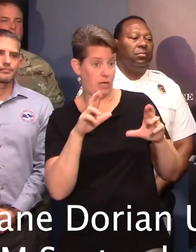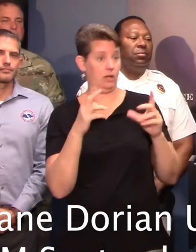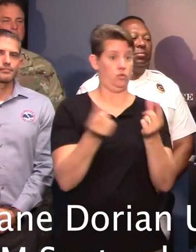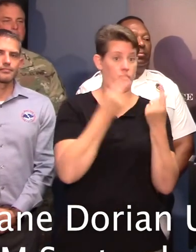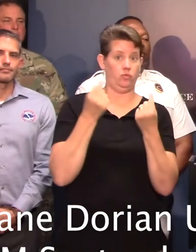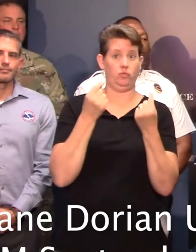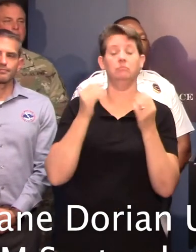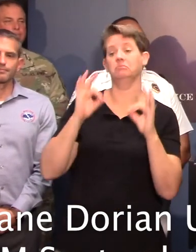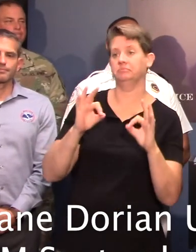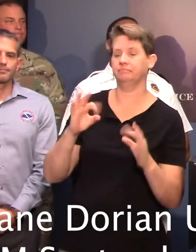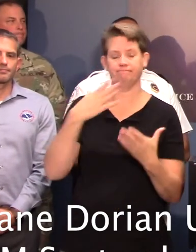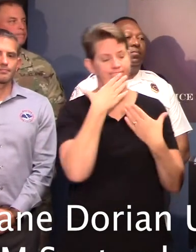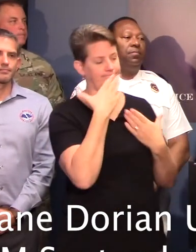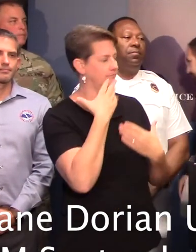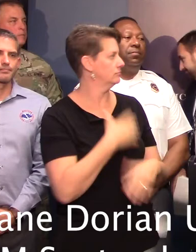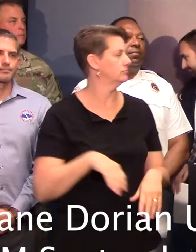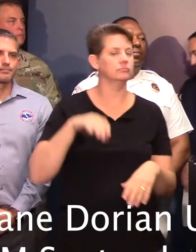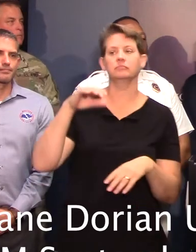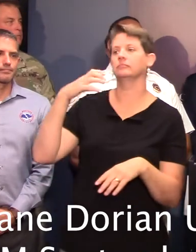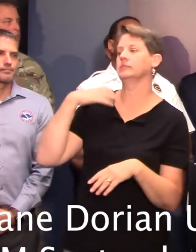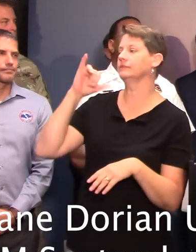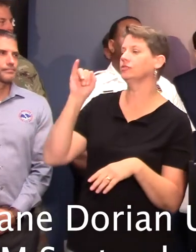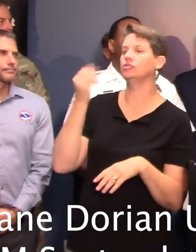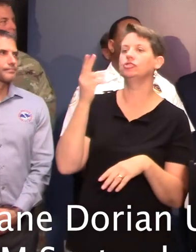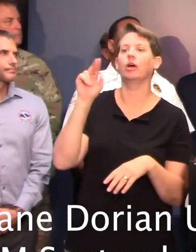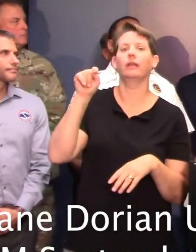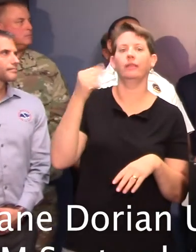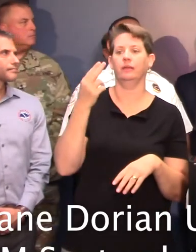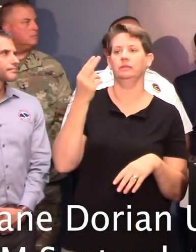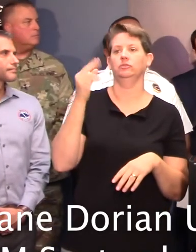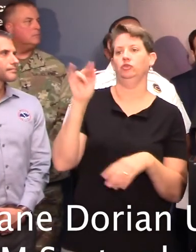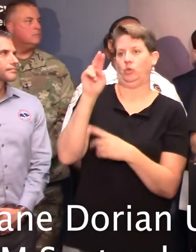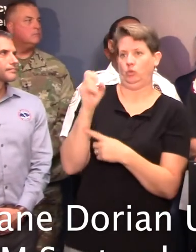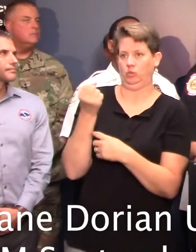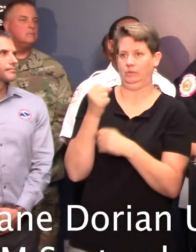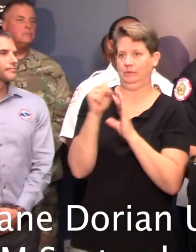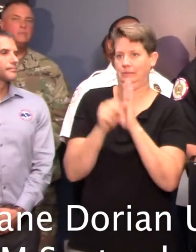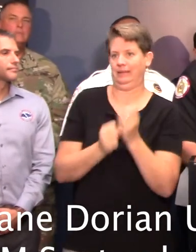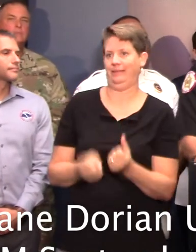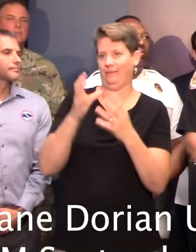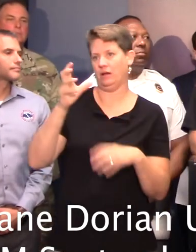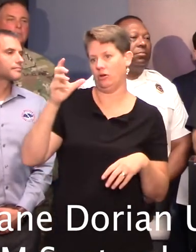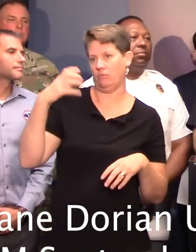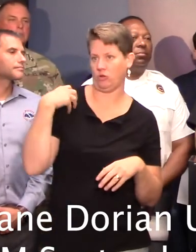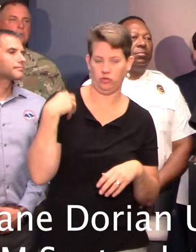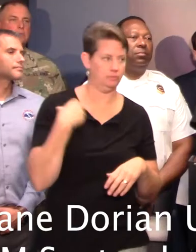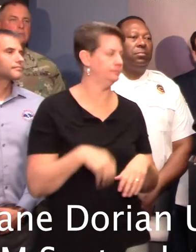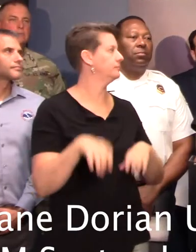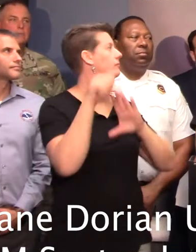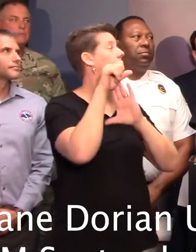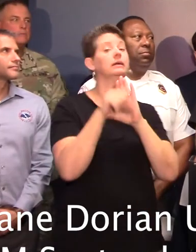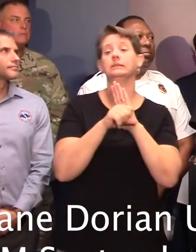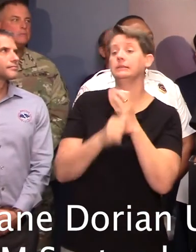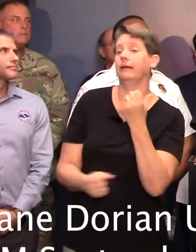individuals. Thank you, sir. Chief Jonathan Jones, State Fire Marshal. Thank you, Governor. State Fire, along